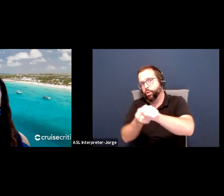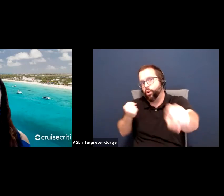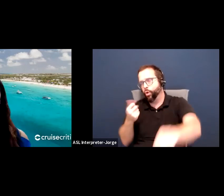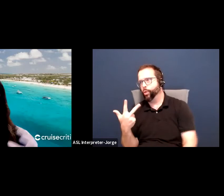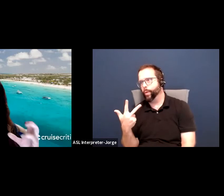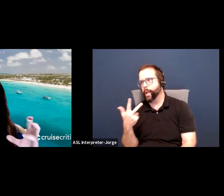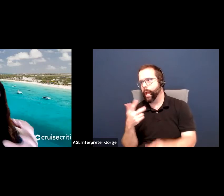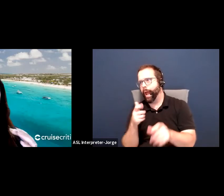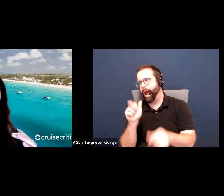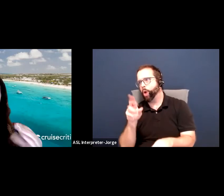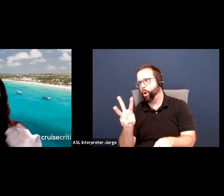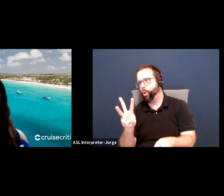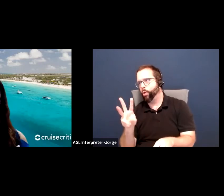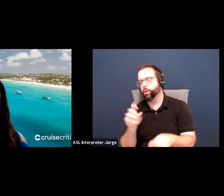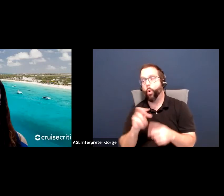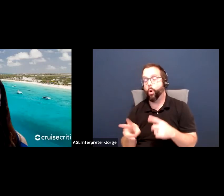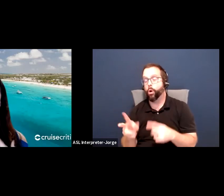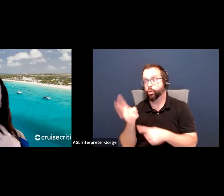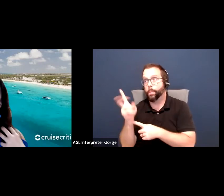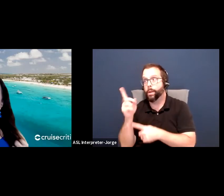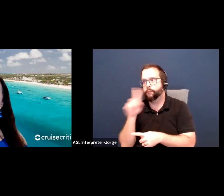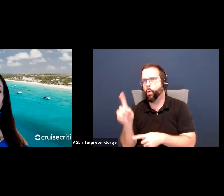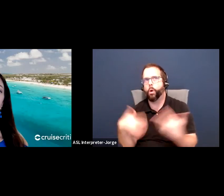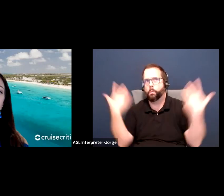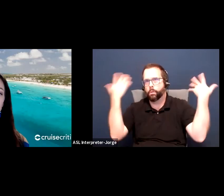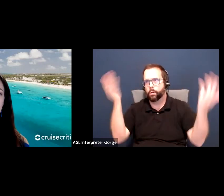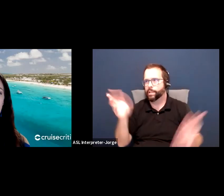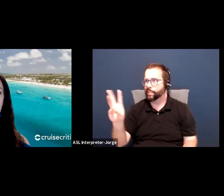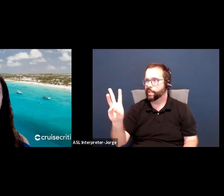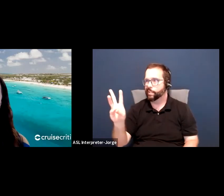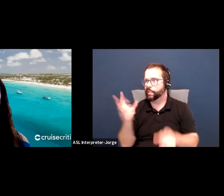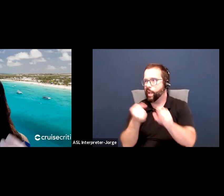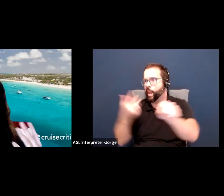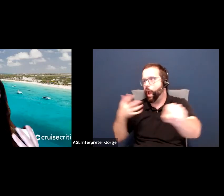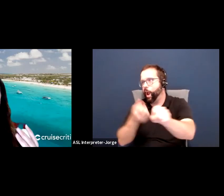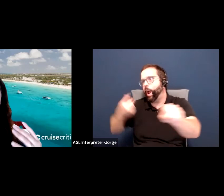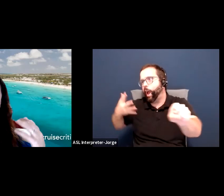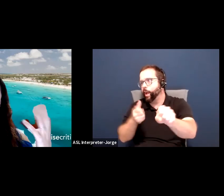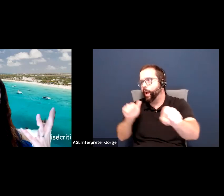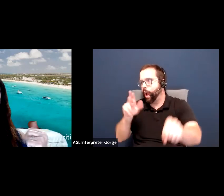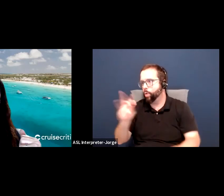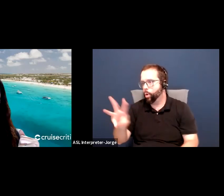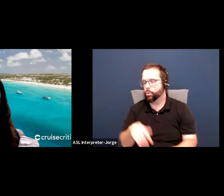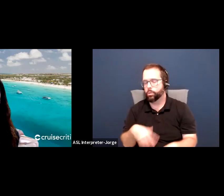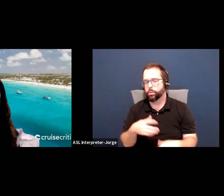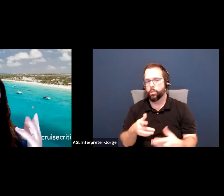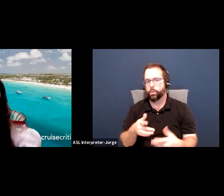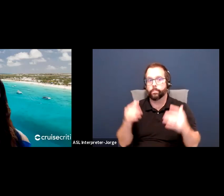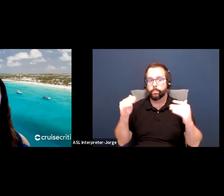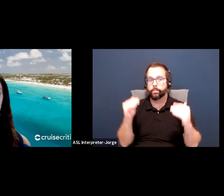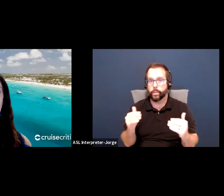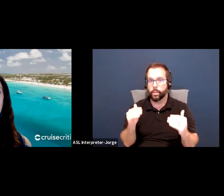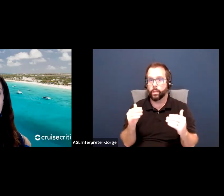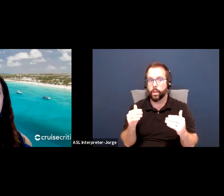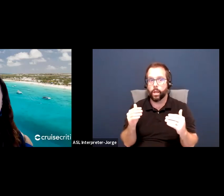outdoor. They have a timeline. For us, our goal might be, let's go to a peer